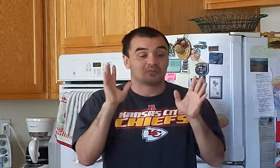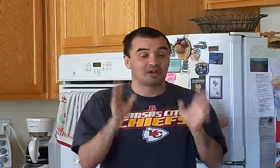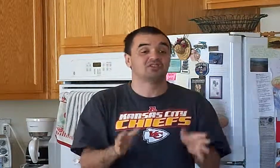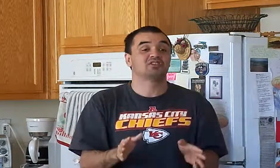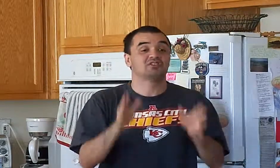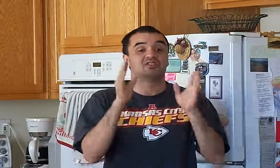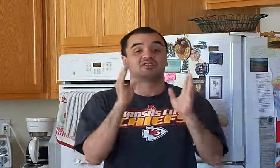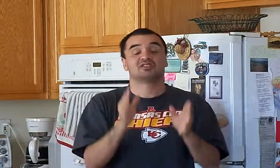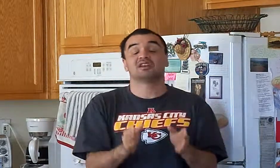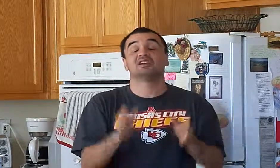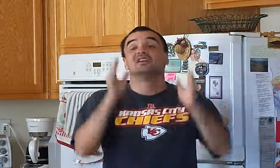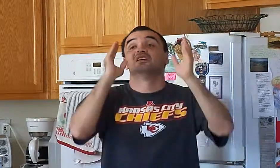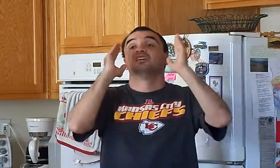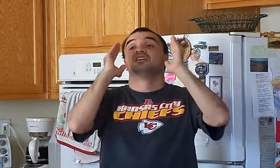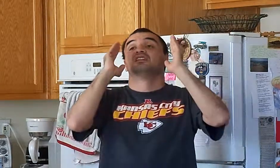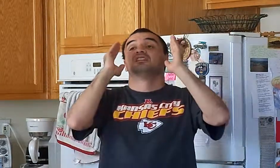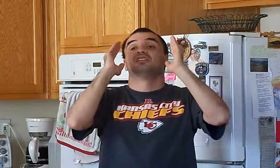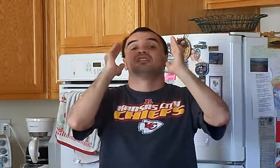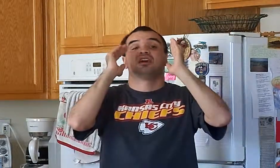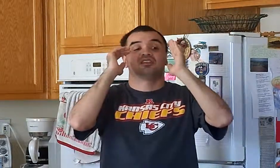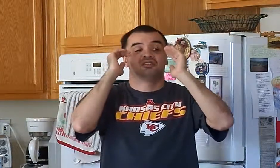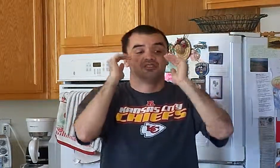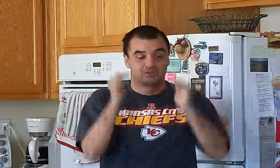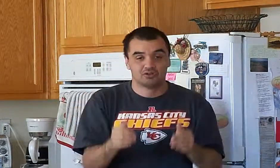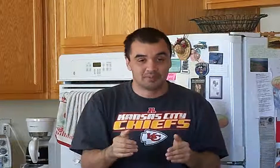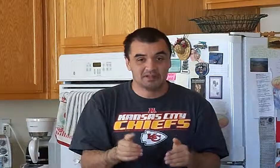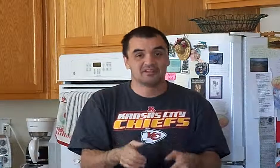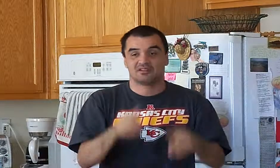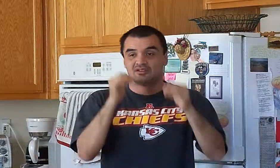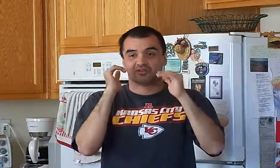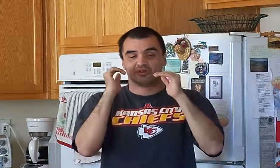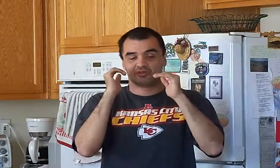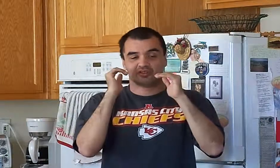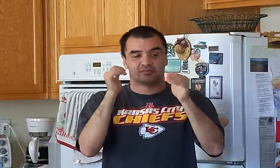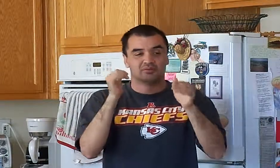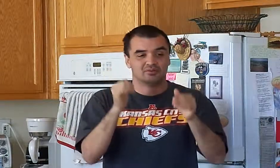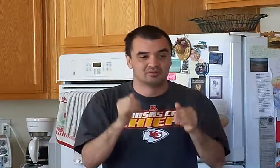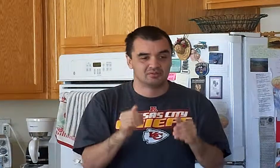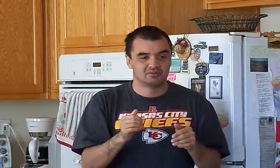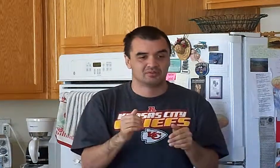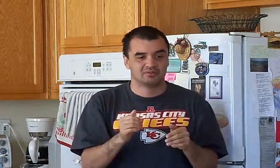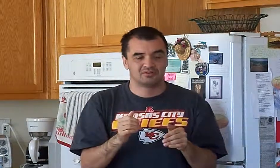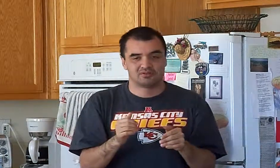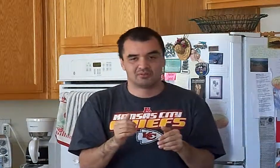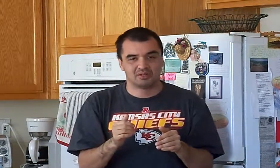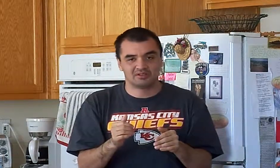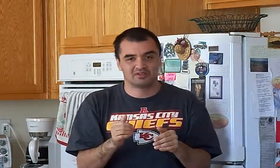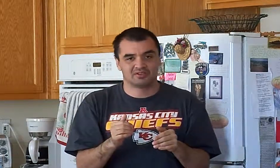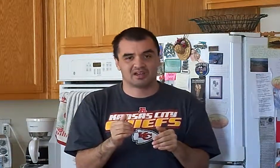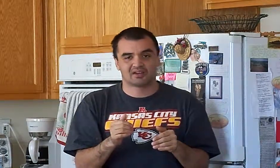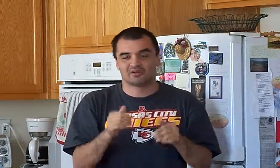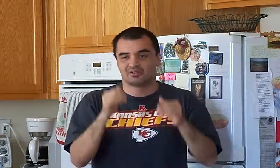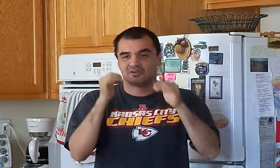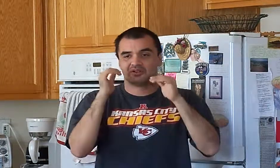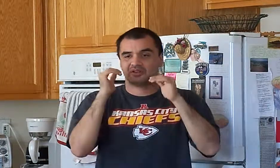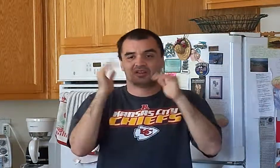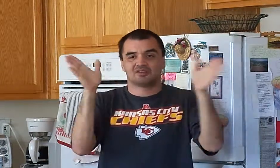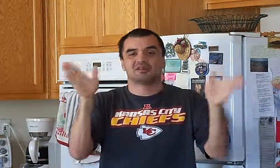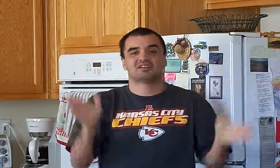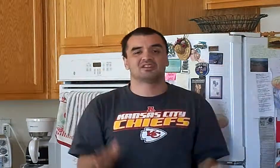watch this, and you're going to say, that is stupid, there's no sensible reason for that, or it doesn't make sense